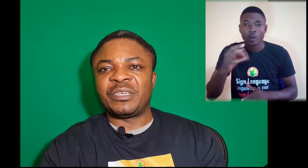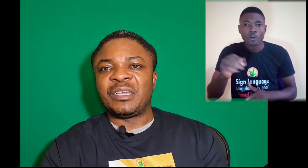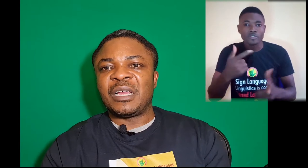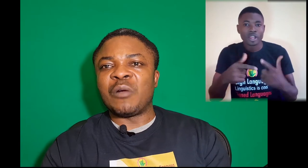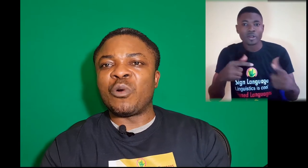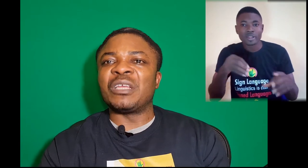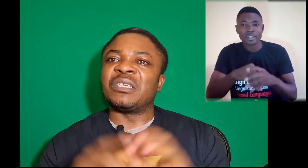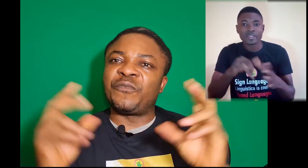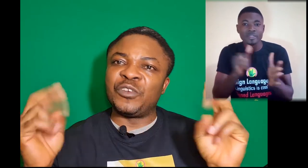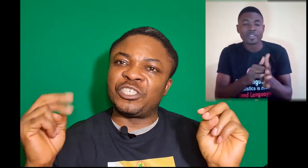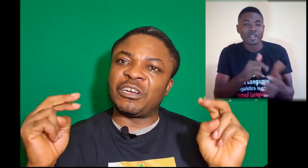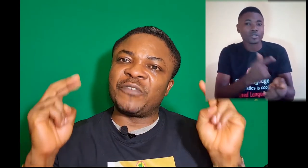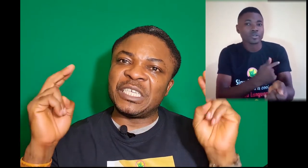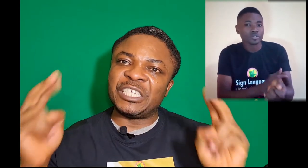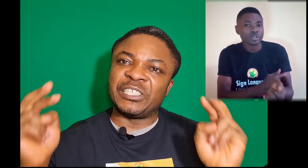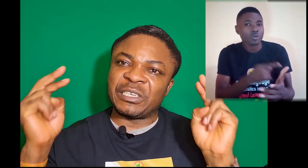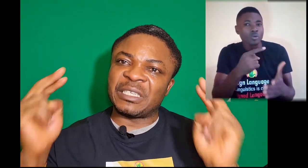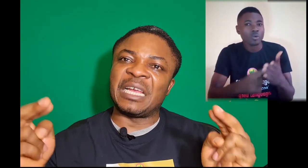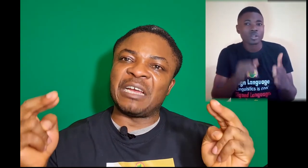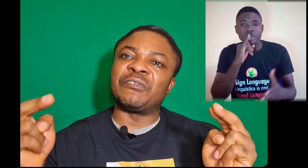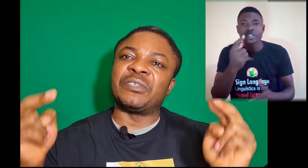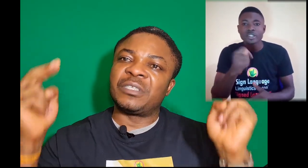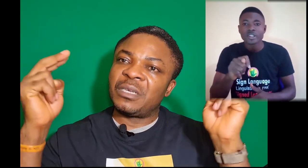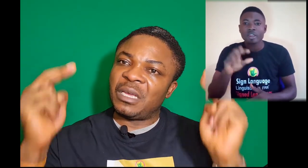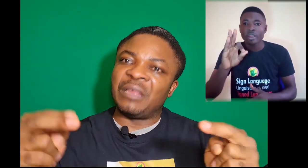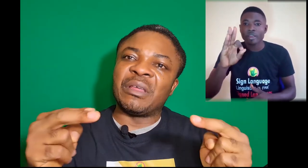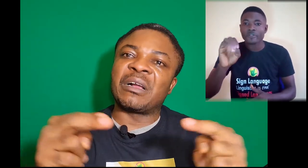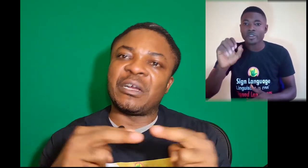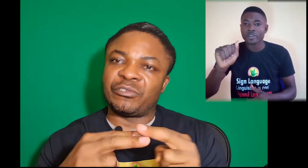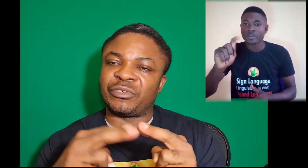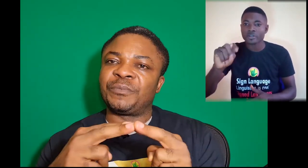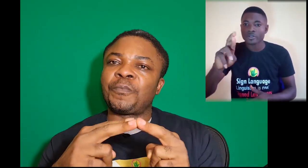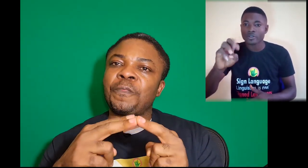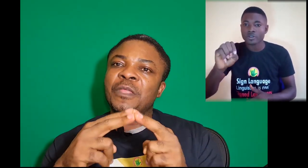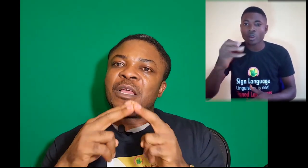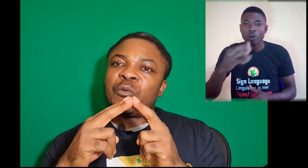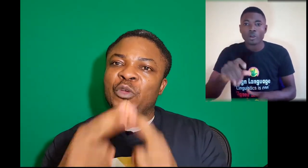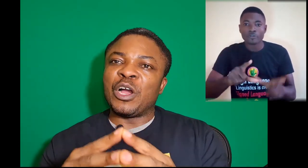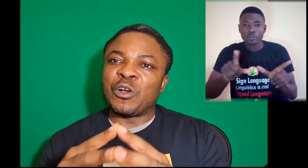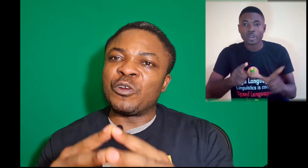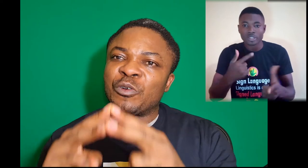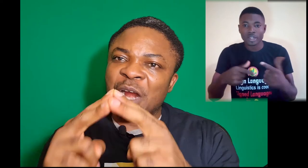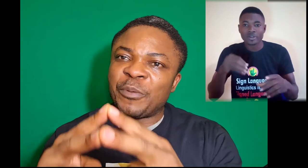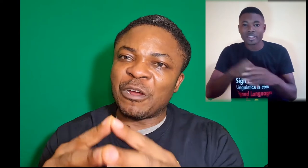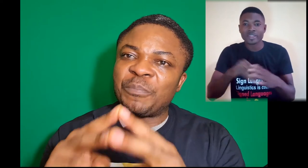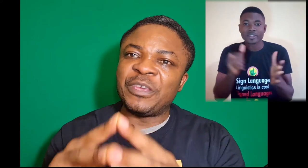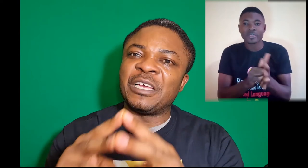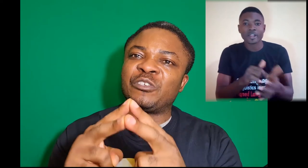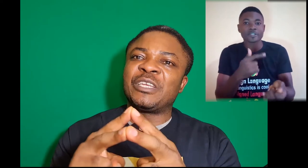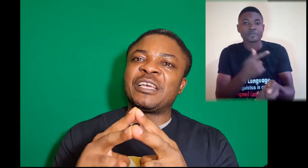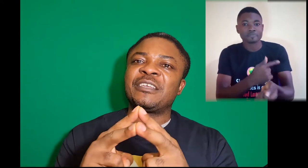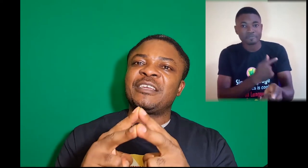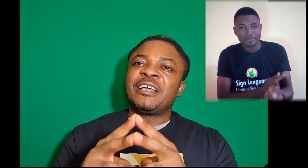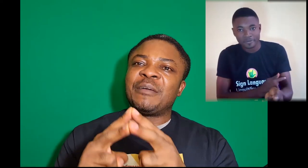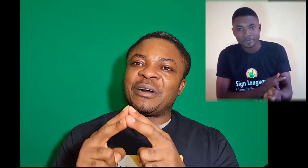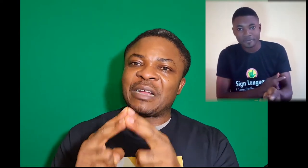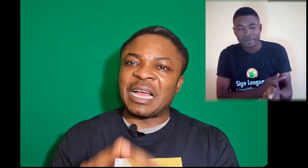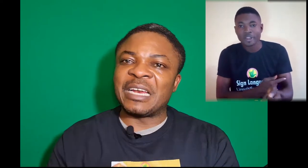And what is the future of indigenous sign language in that country? We are going to wrap it up here today about Ghana.